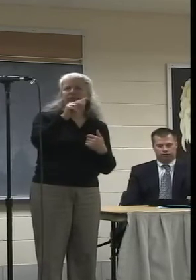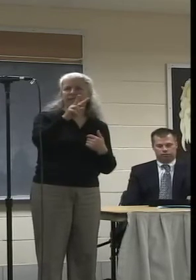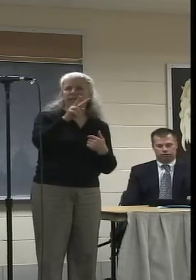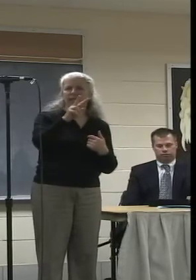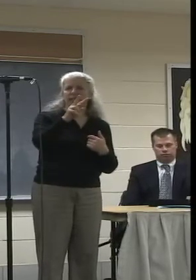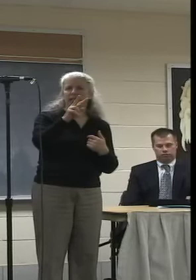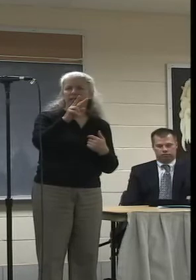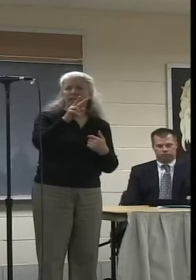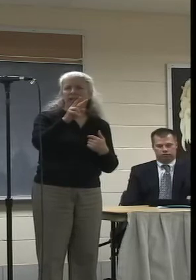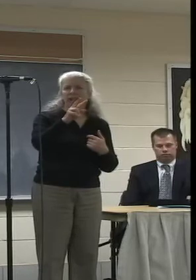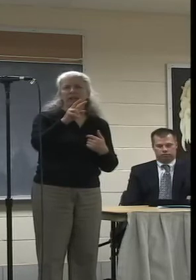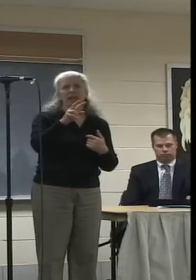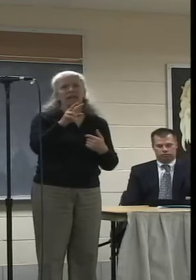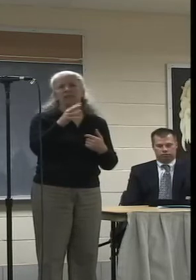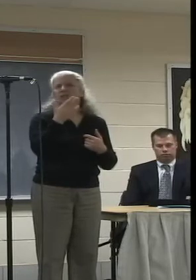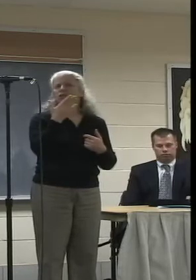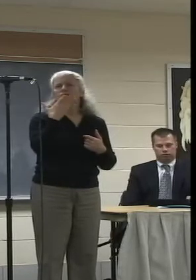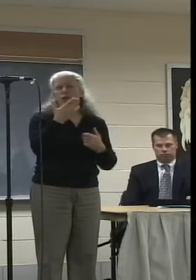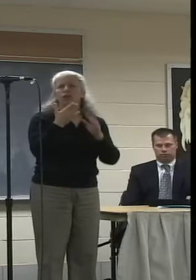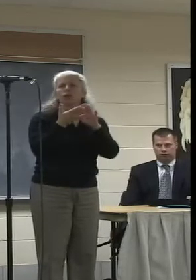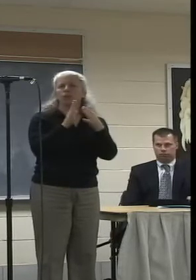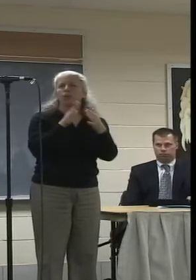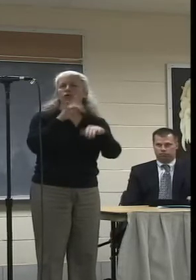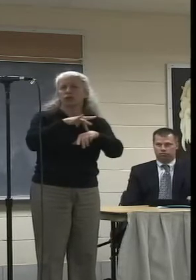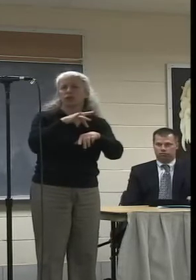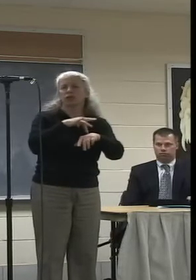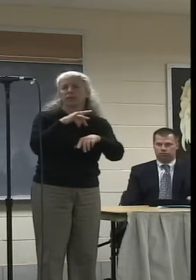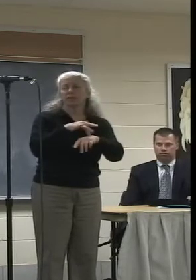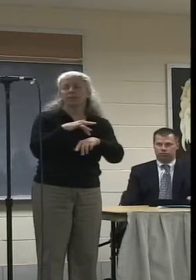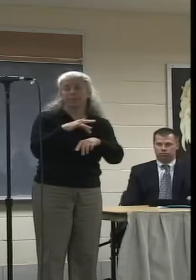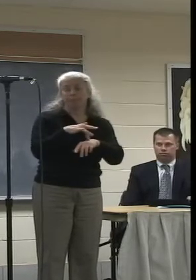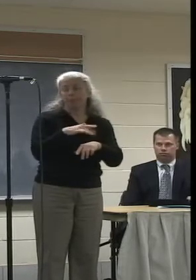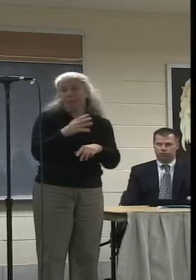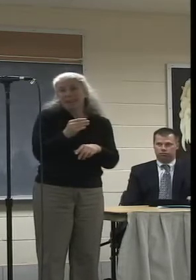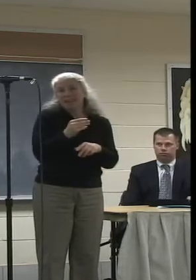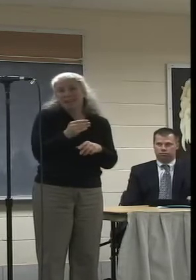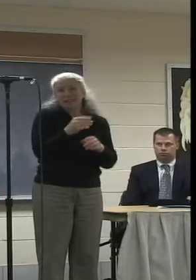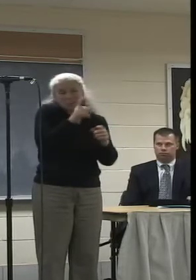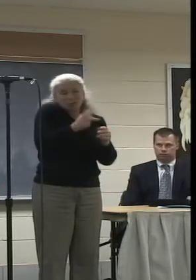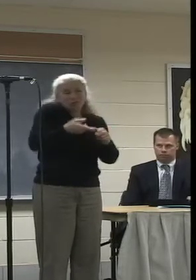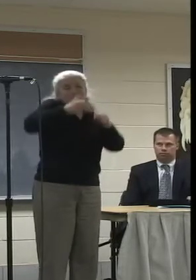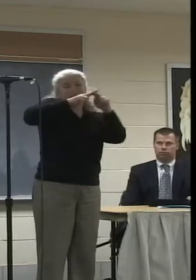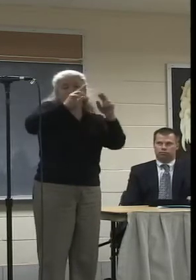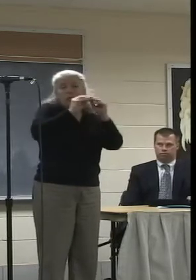NCTV as a community resource and to increase support.